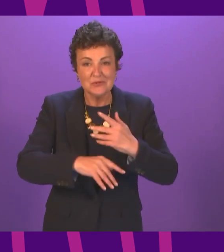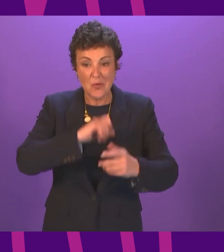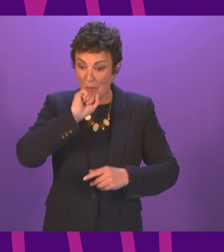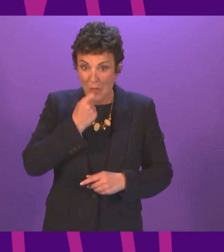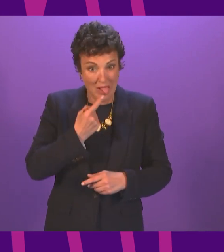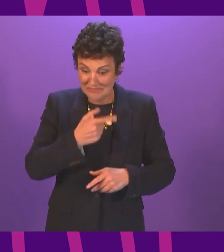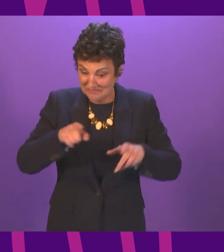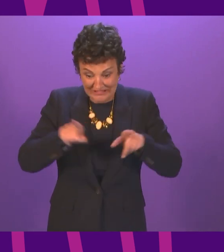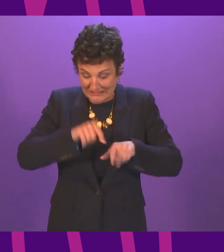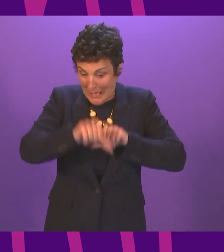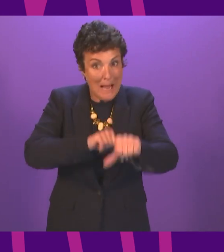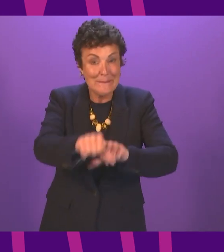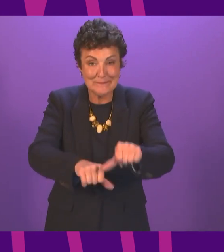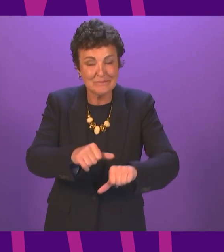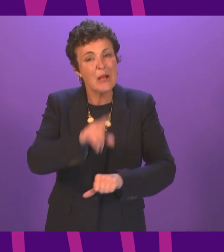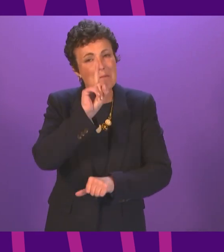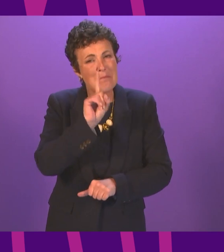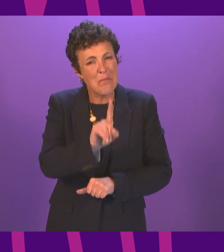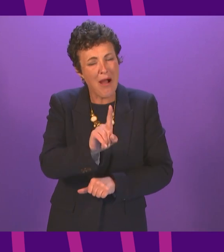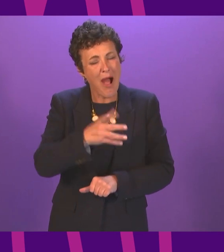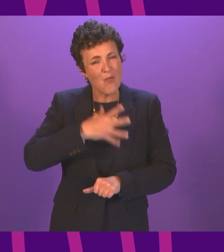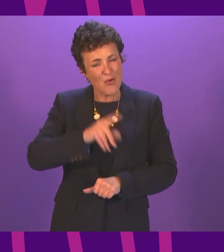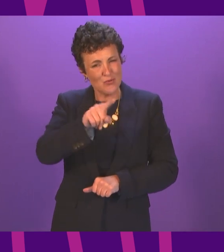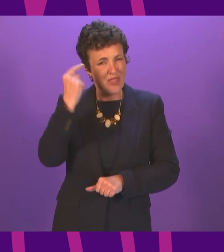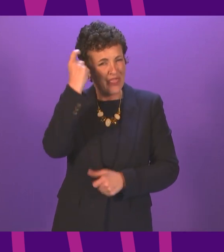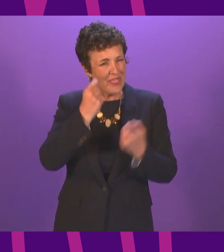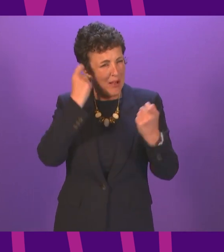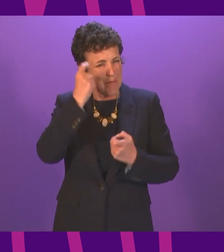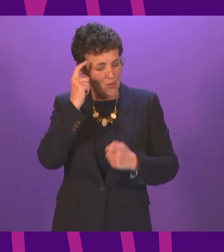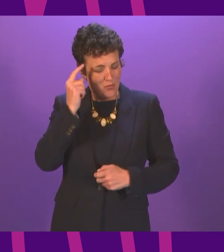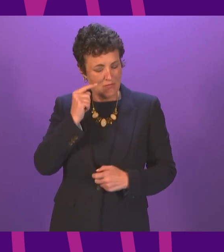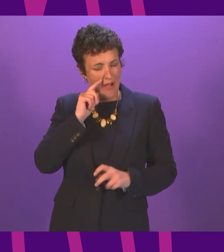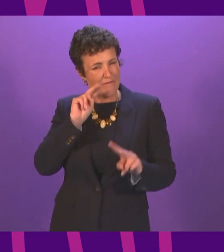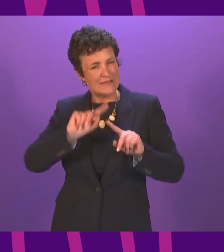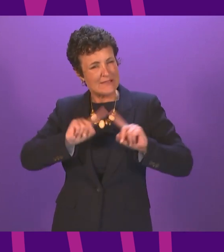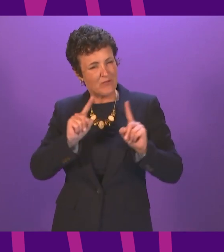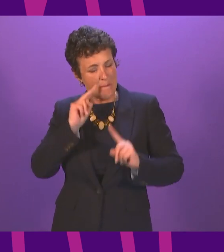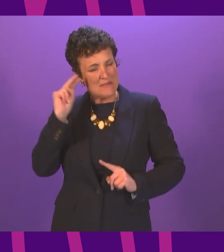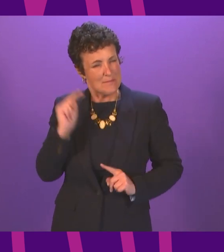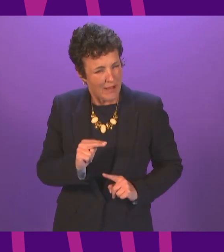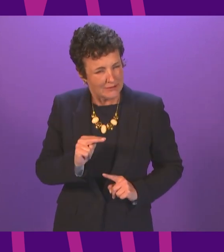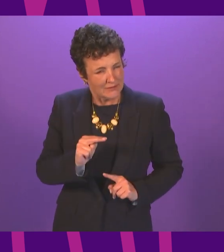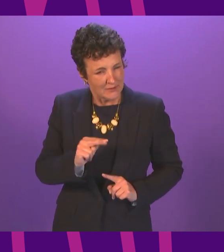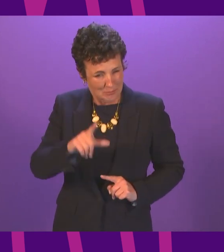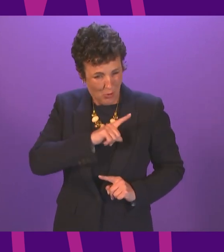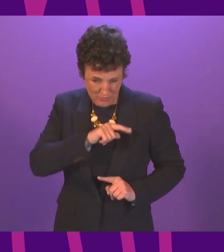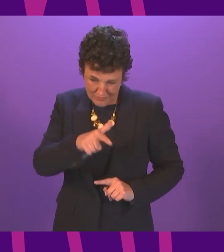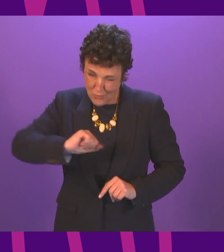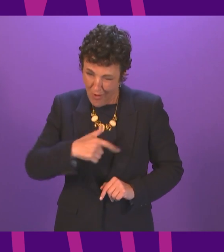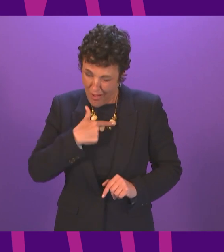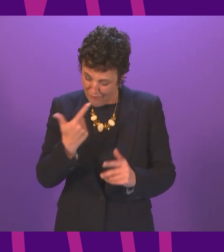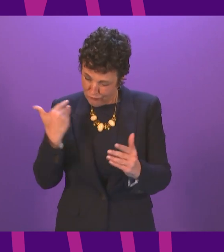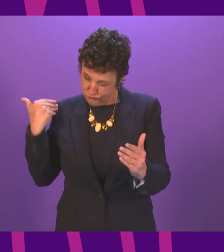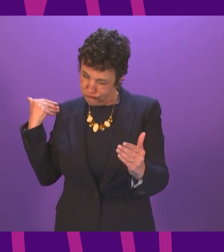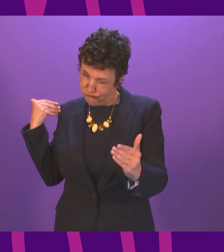end and that is to invite perspective of our small efforts setting in our long history and the